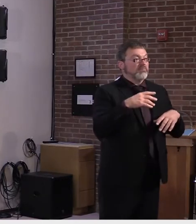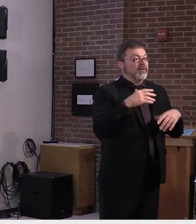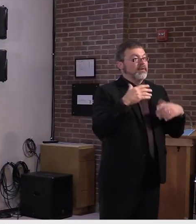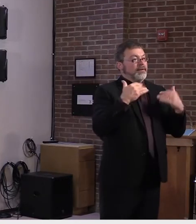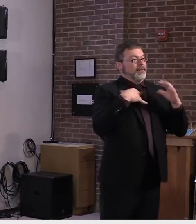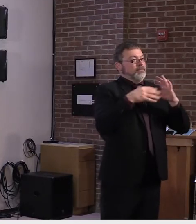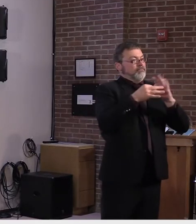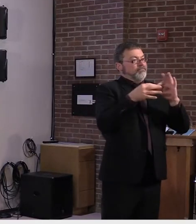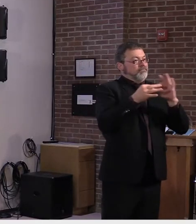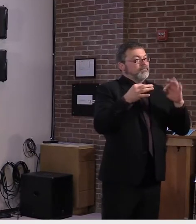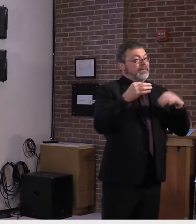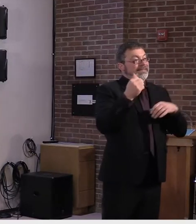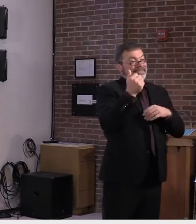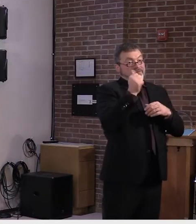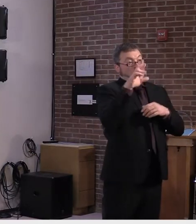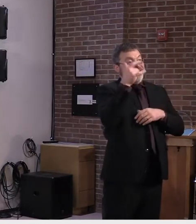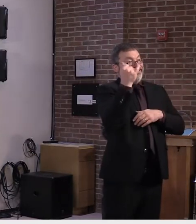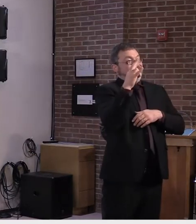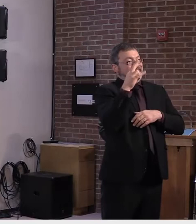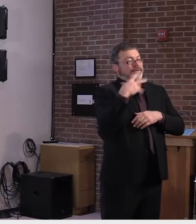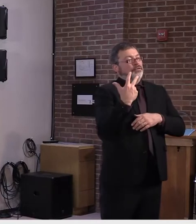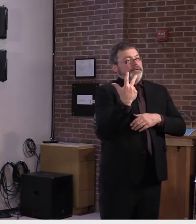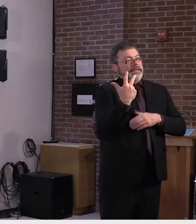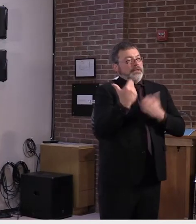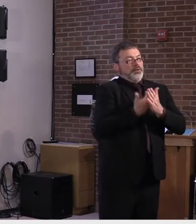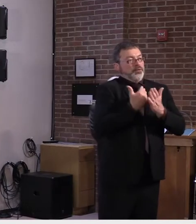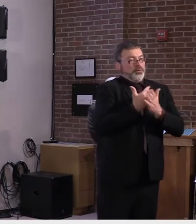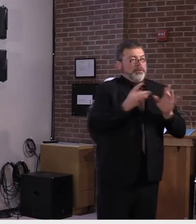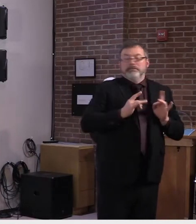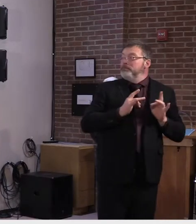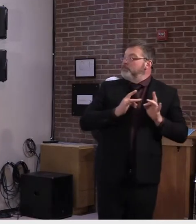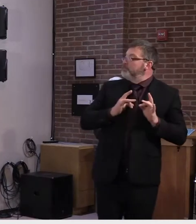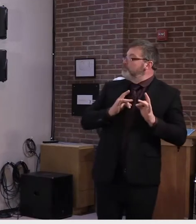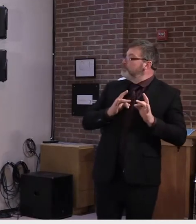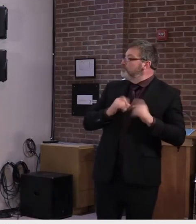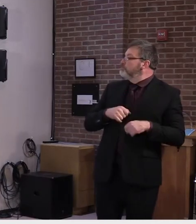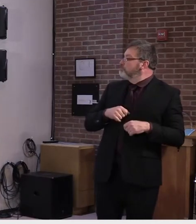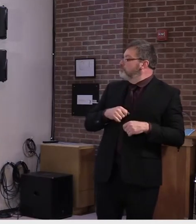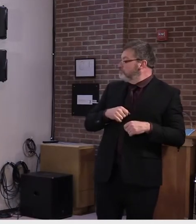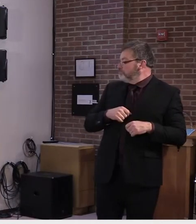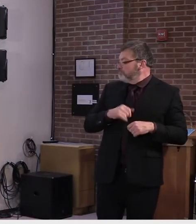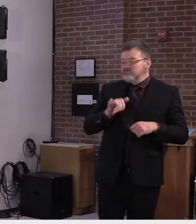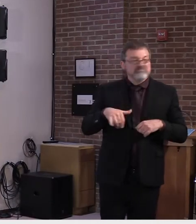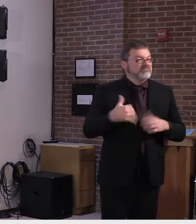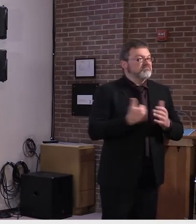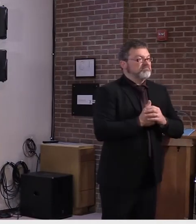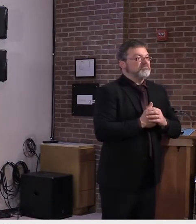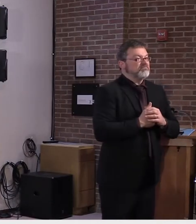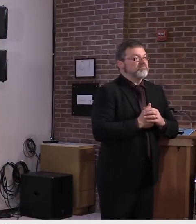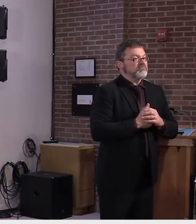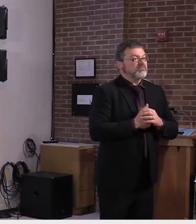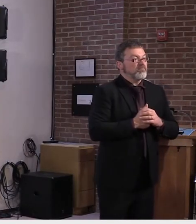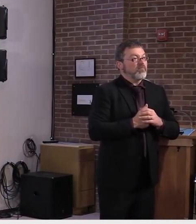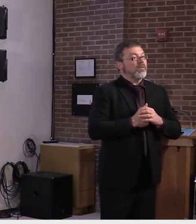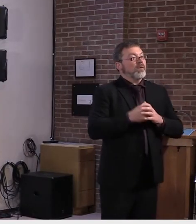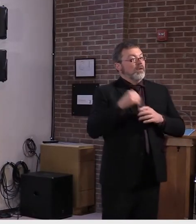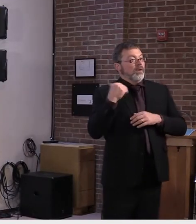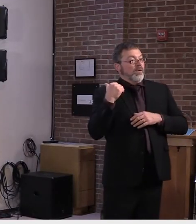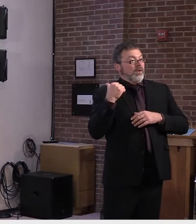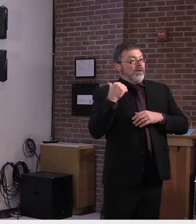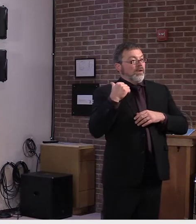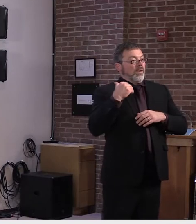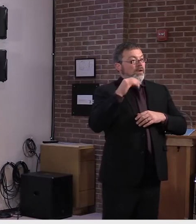Similar pattern to what we've been experiencing all along. While a number of the cases were in Chittenden County,